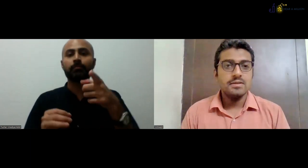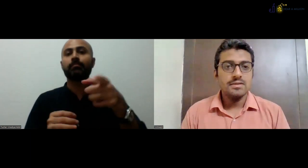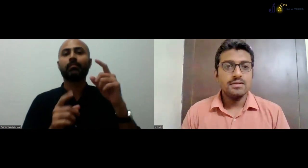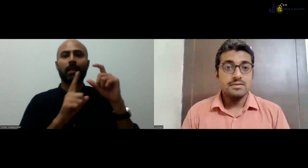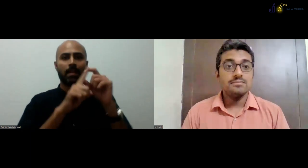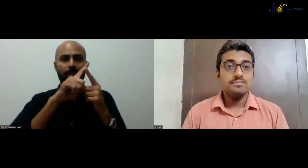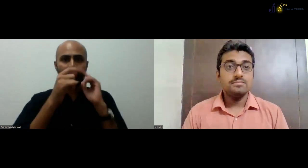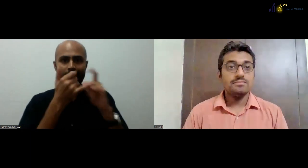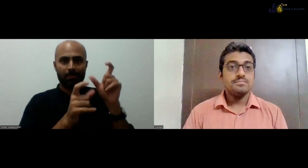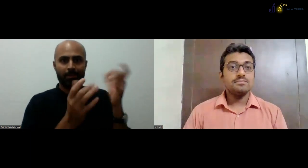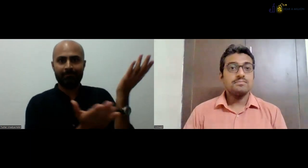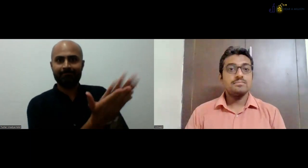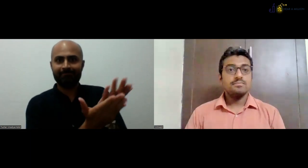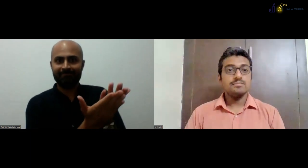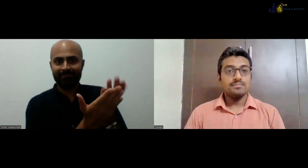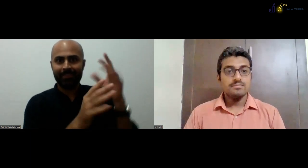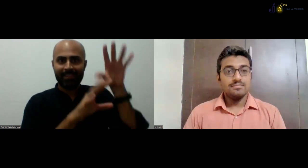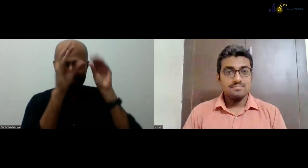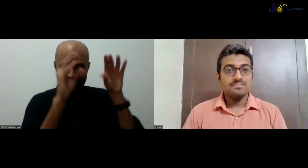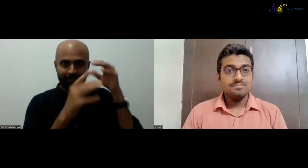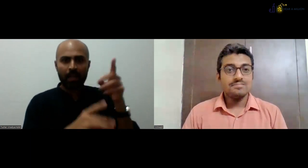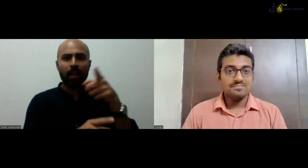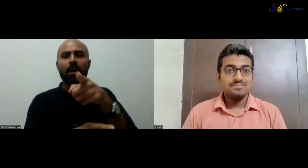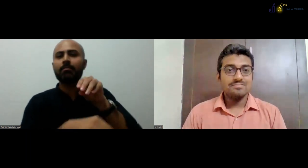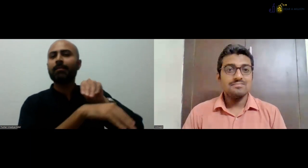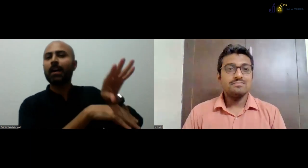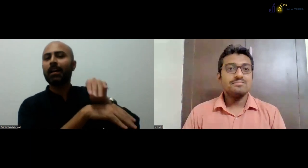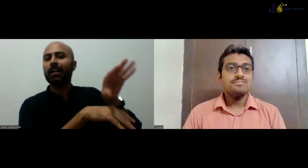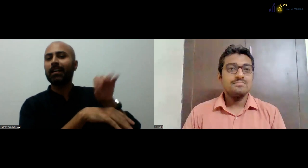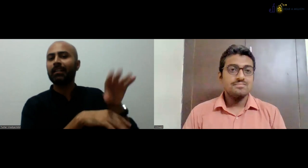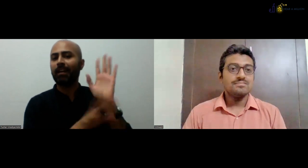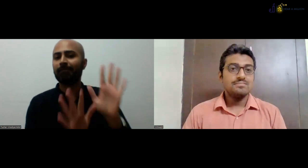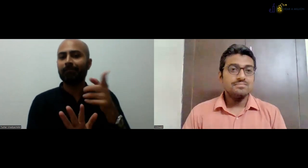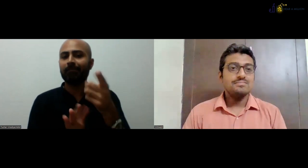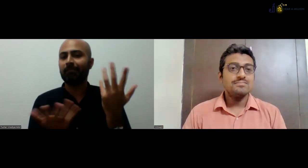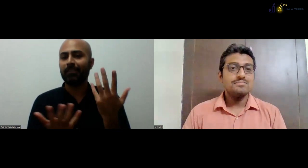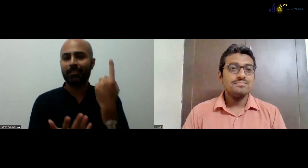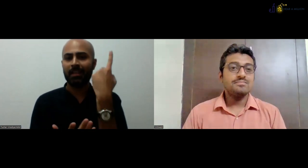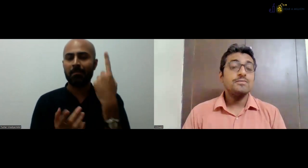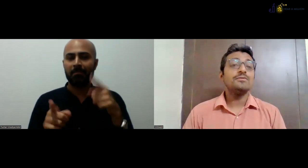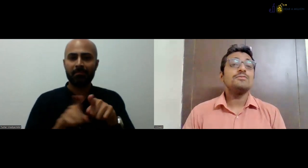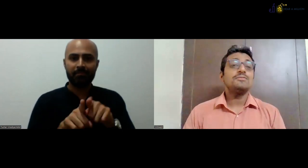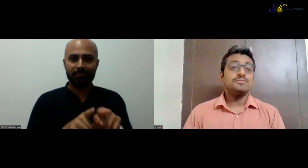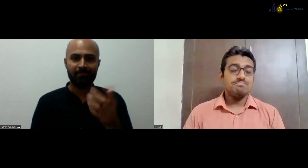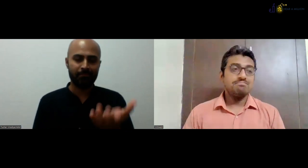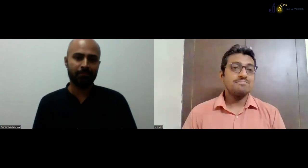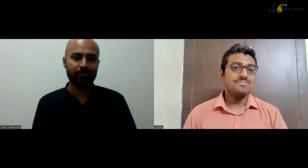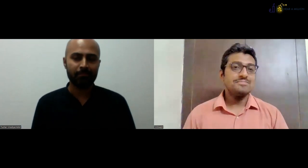people. Also it's in process right now. Okay. So the last question now, the students who are going to, uh, the students which applied to DTISL in the